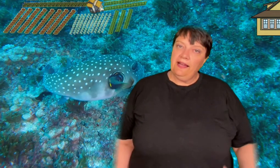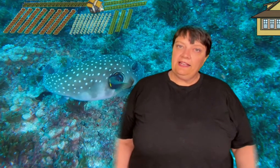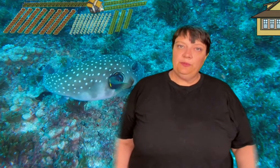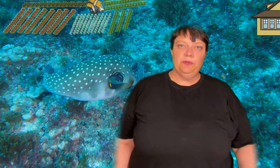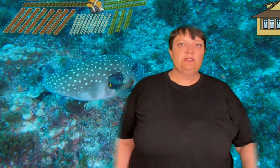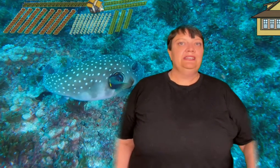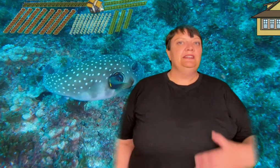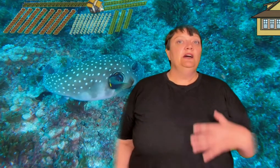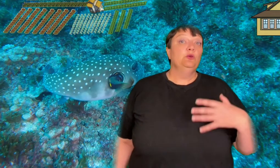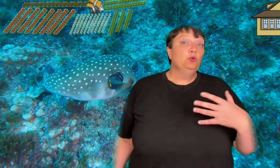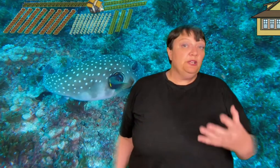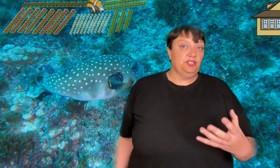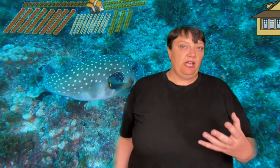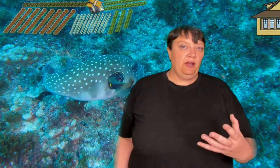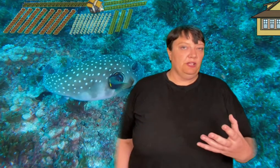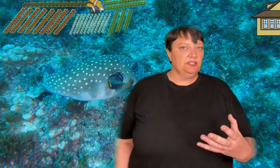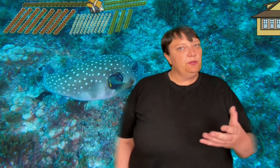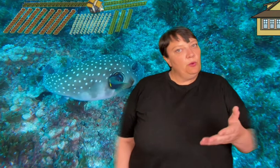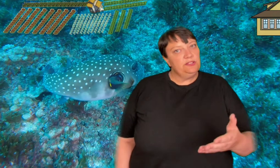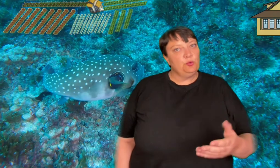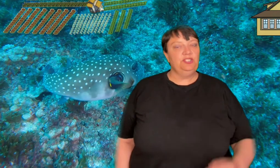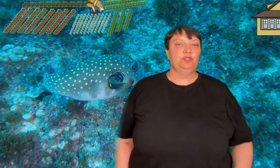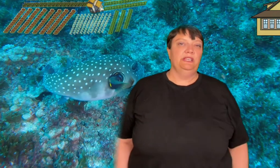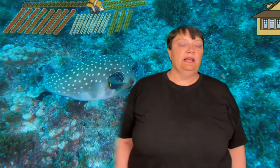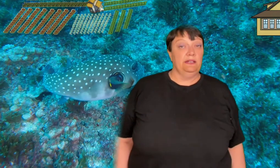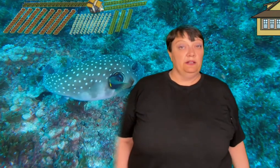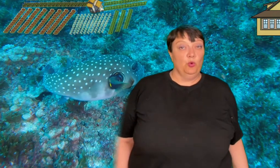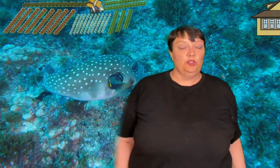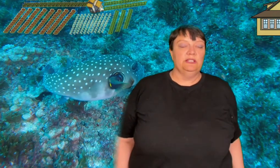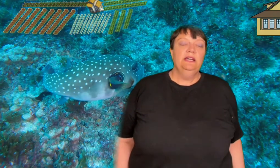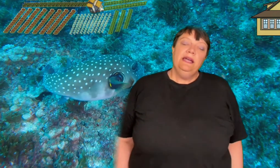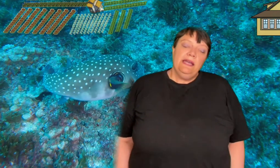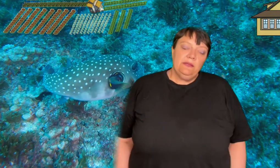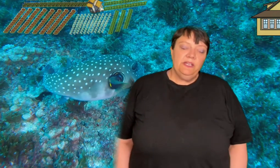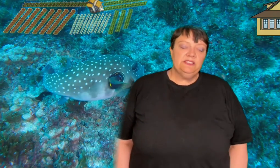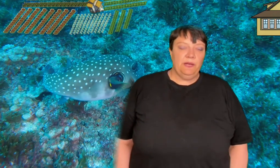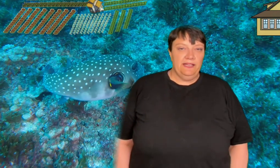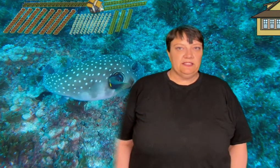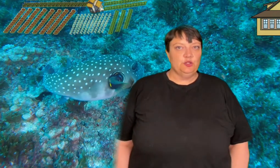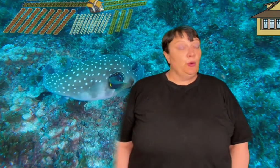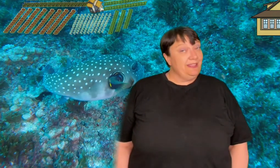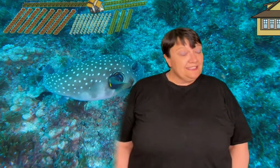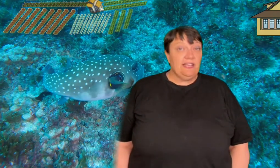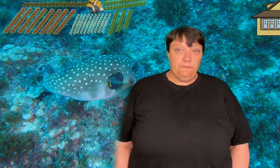They're likely to be built in rich areas but what does rich mean under the water? It means places where there's a